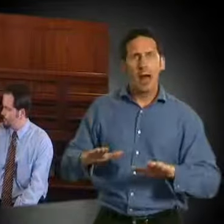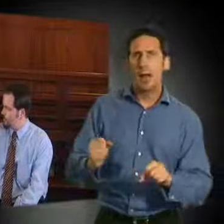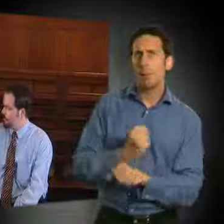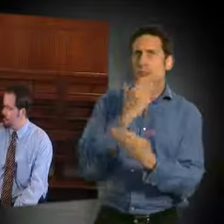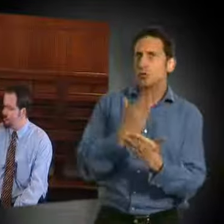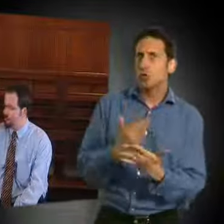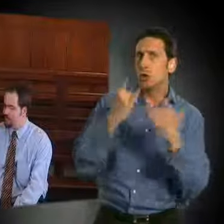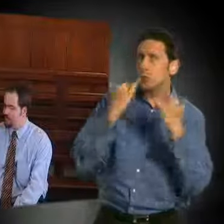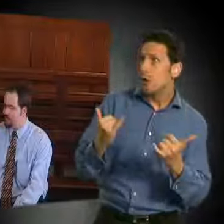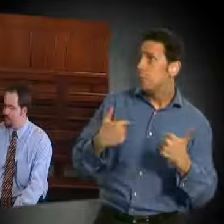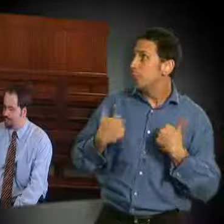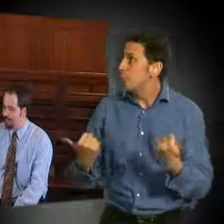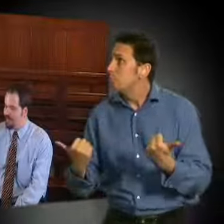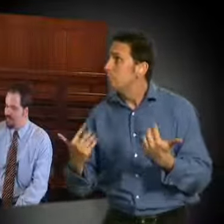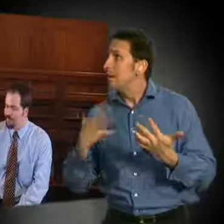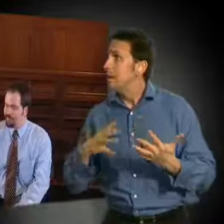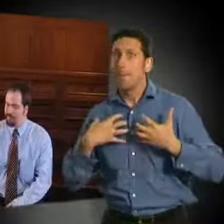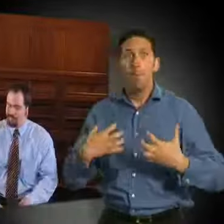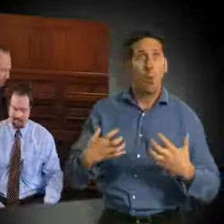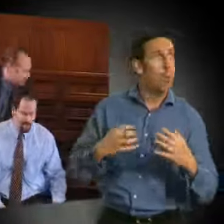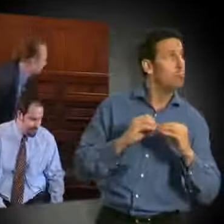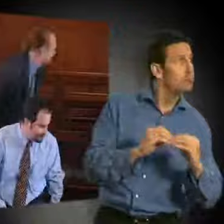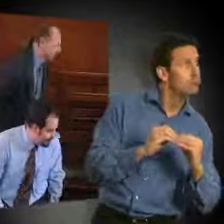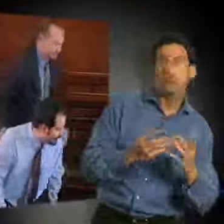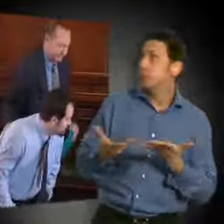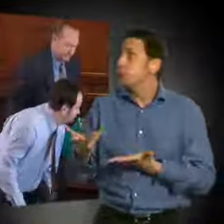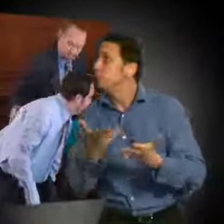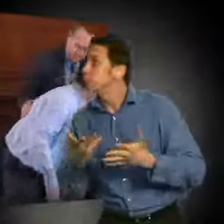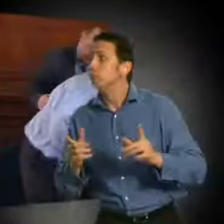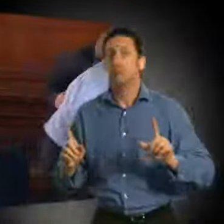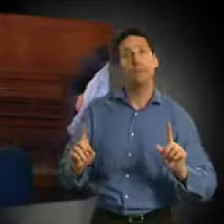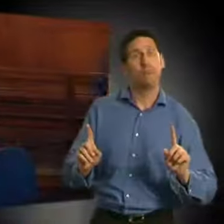But, there are still some things you may have to do at the courthouse.